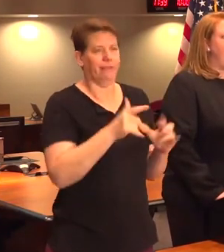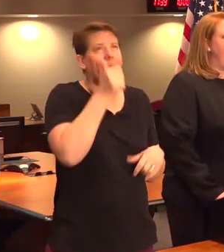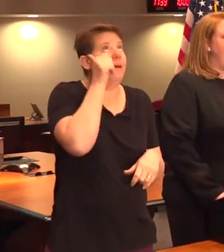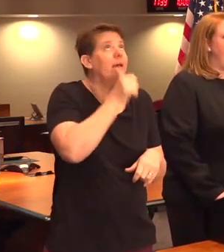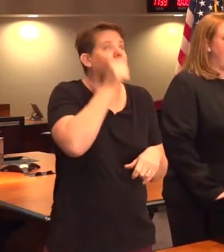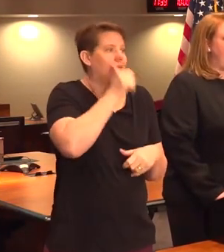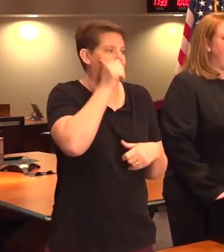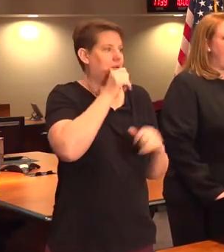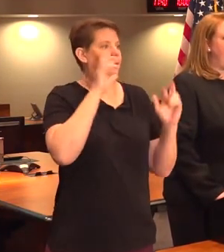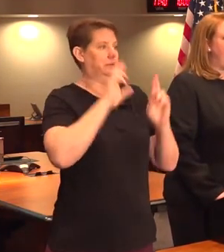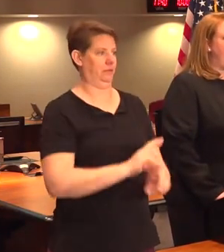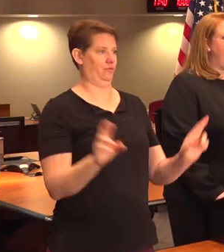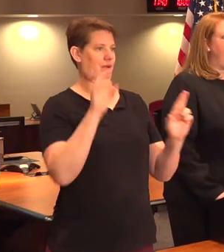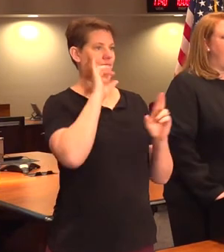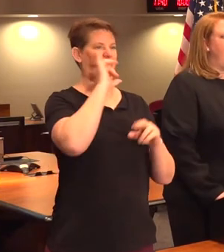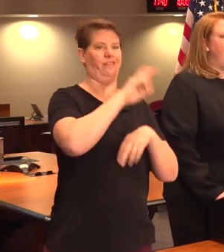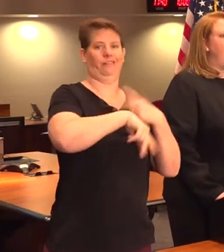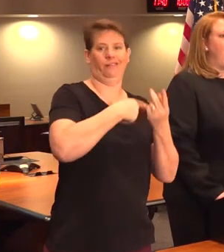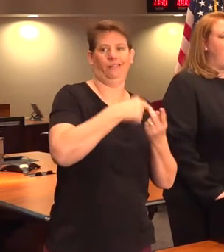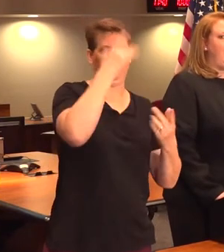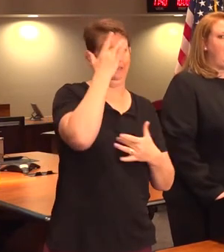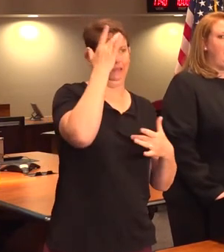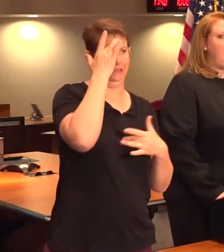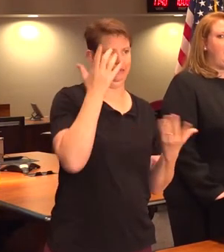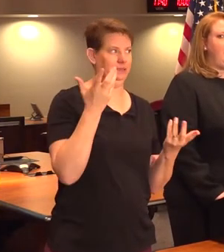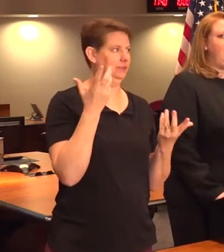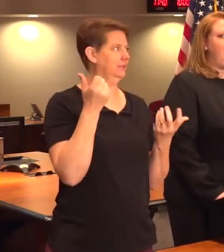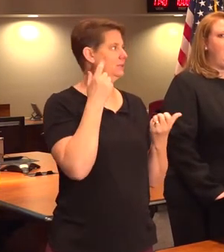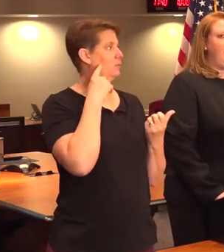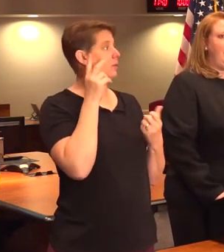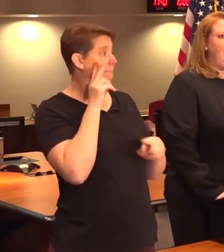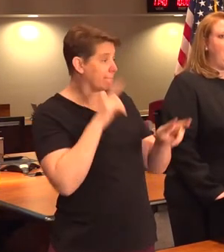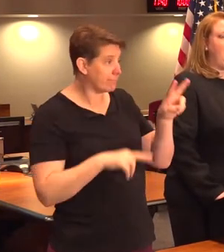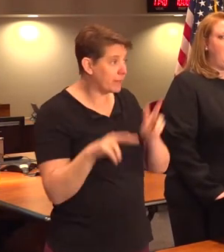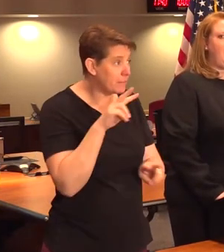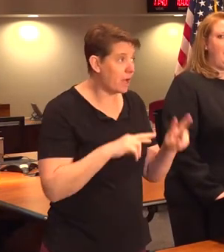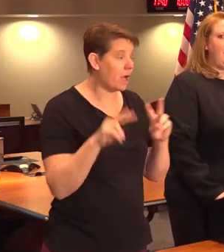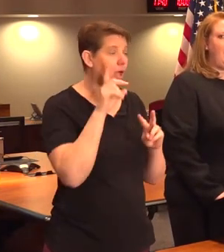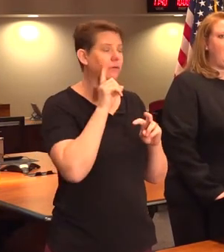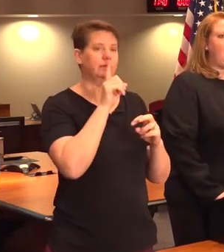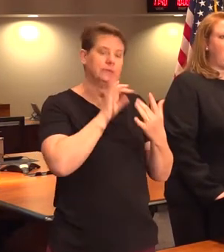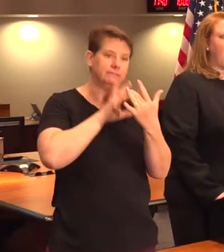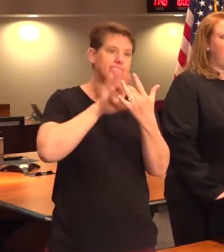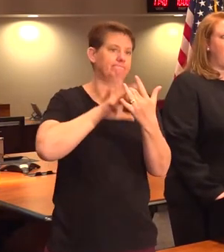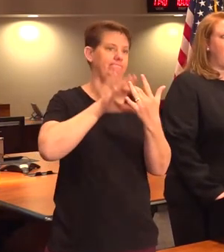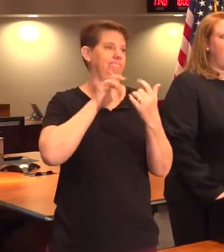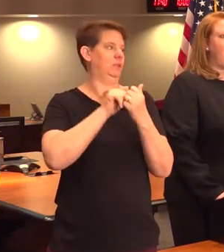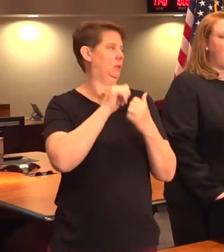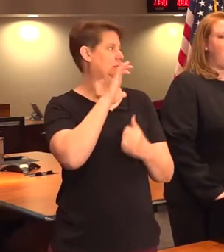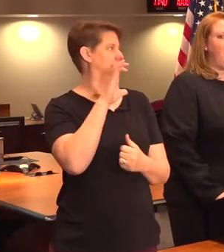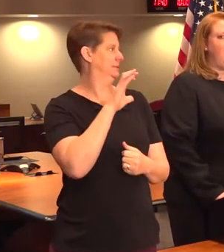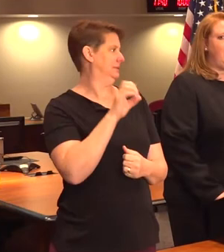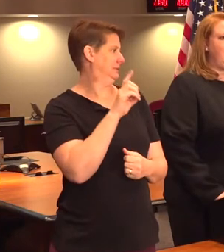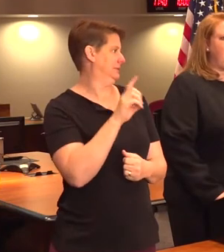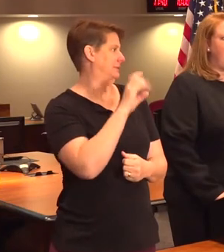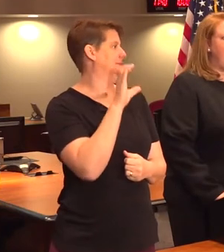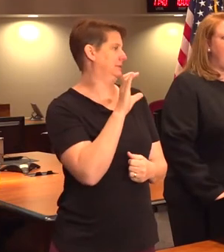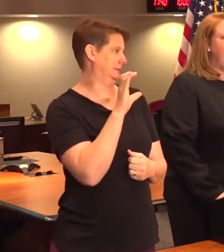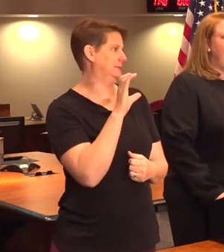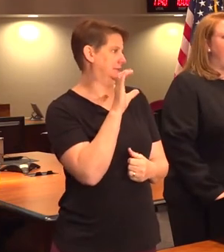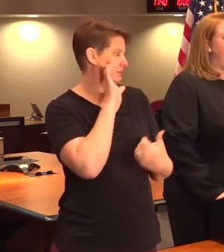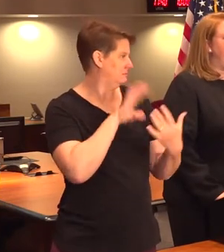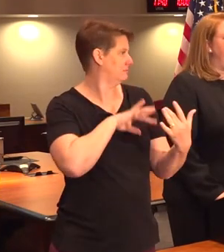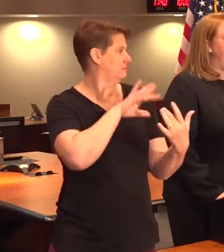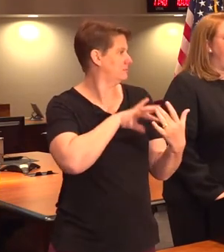basis for diseases such as this. We are monitoring the situation and remaining in close contact with the Centers for Disease Control and Prevention